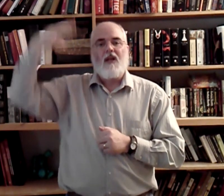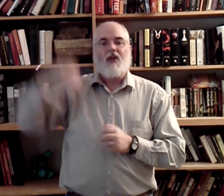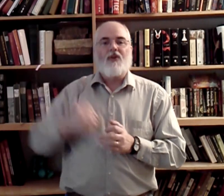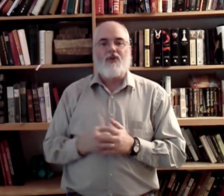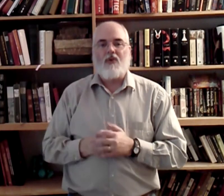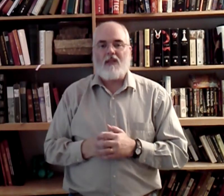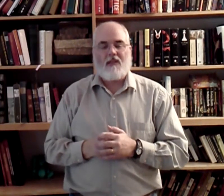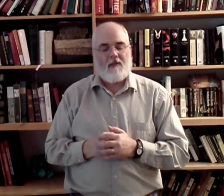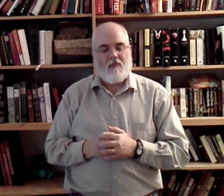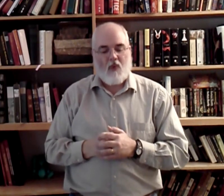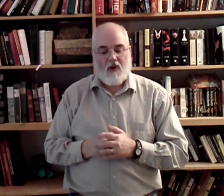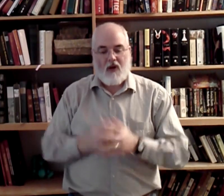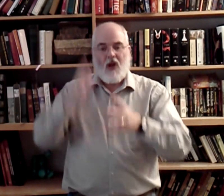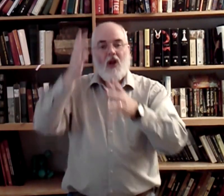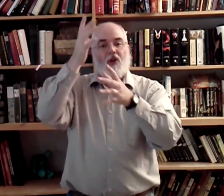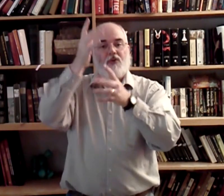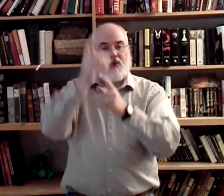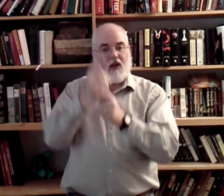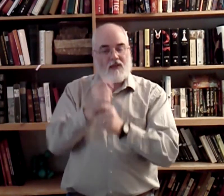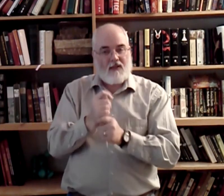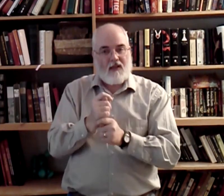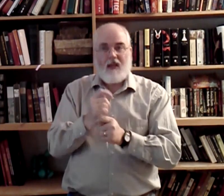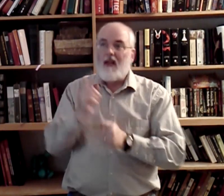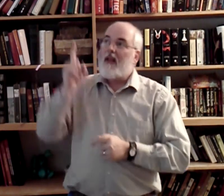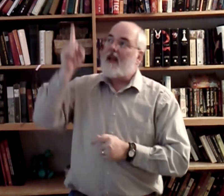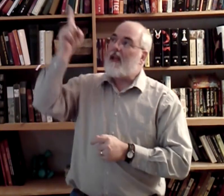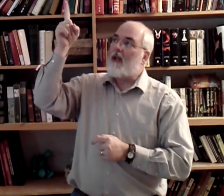To trust him more. Trust. Him.